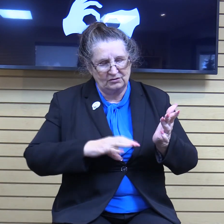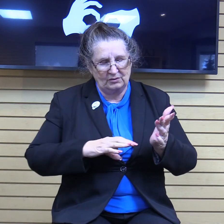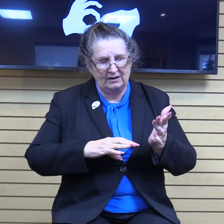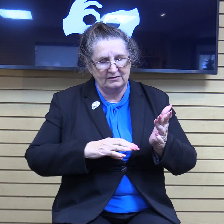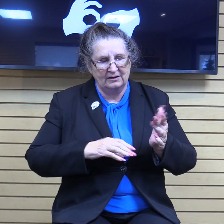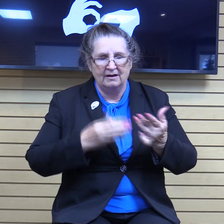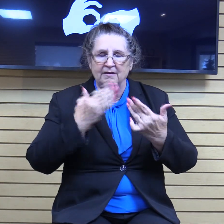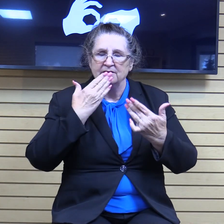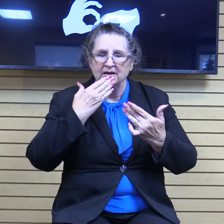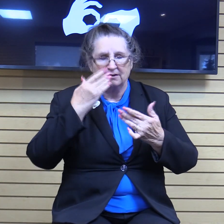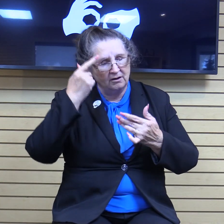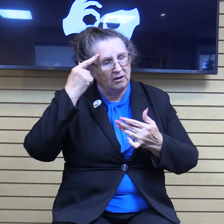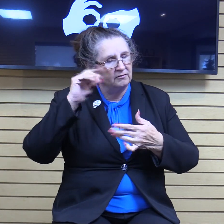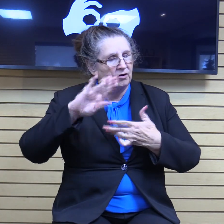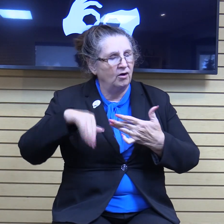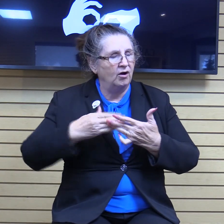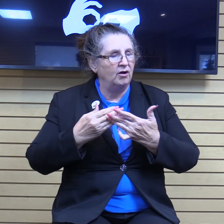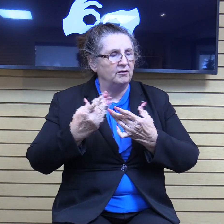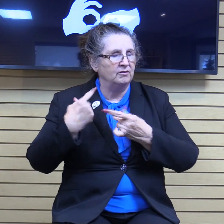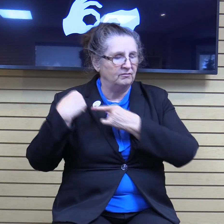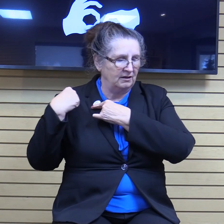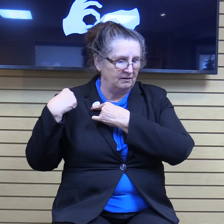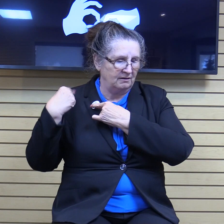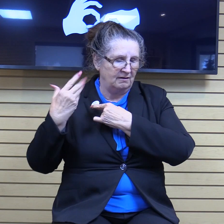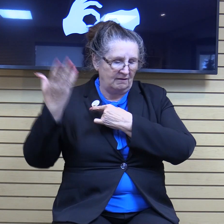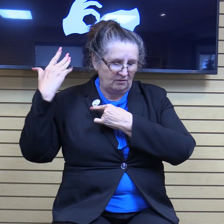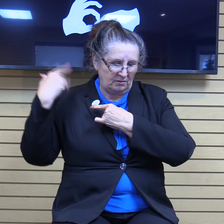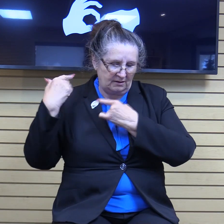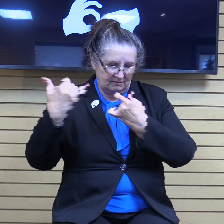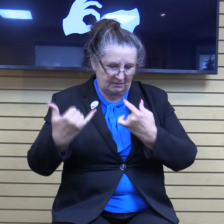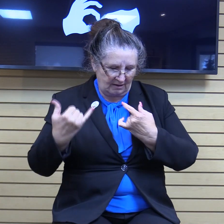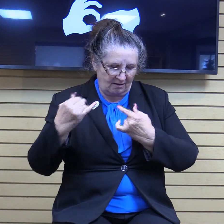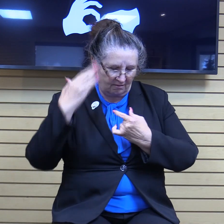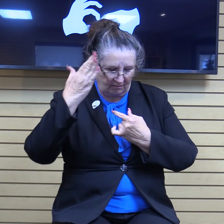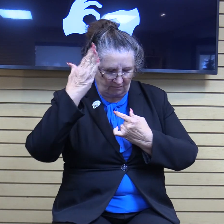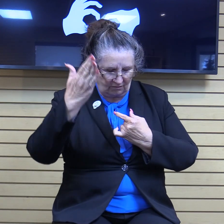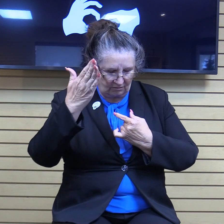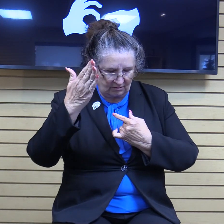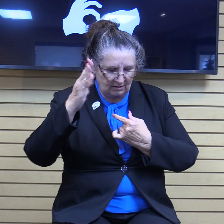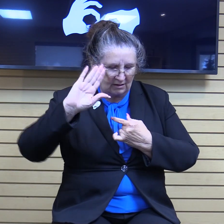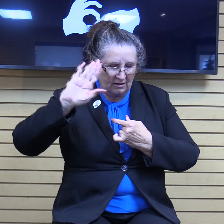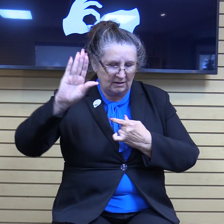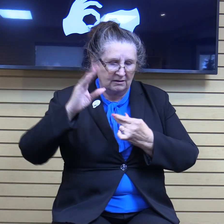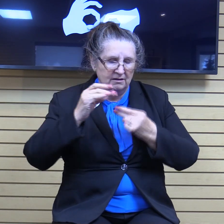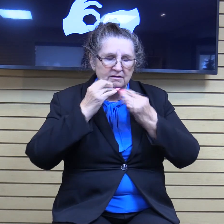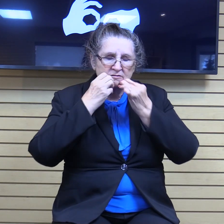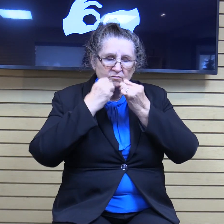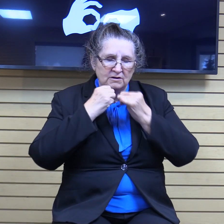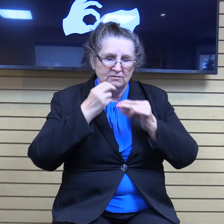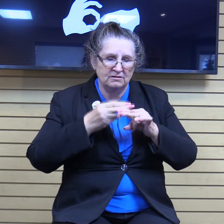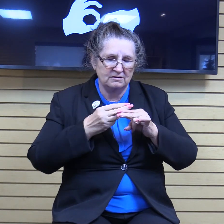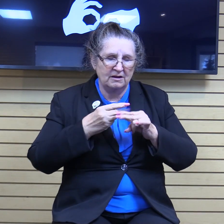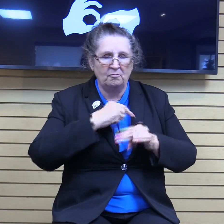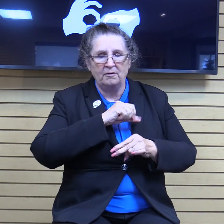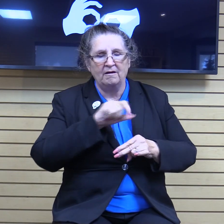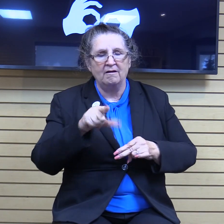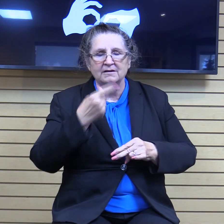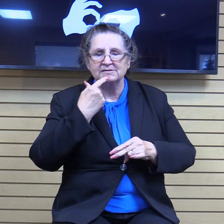again for all that you have done, are doing, and will continue to do. And it's in his precious name we all say, Amen.